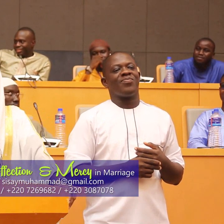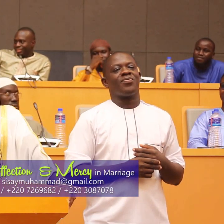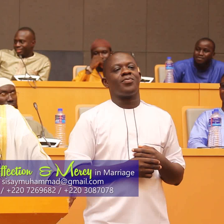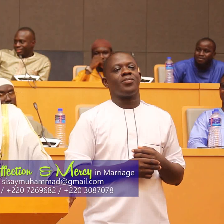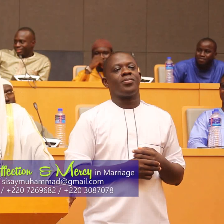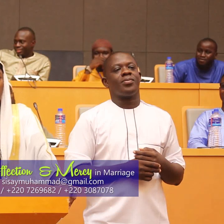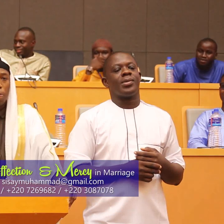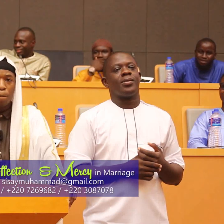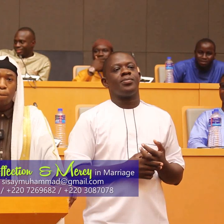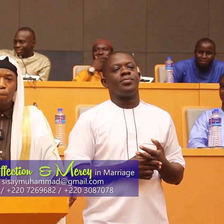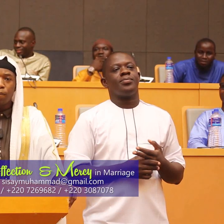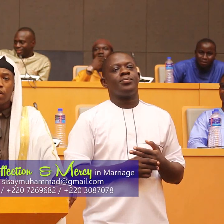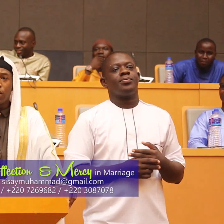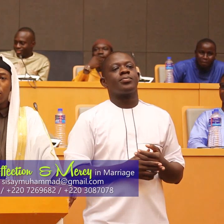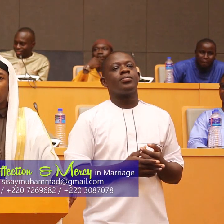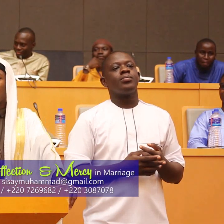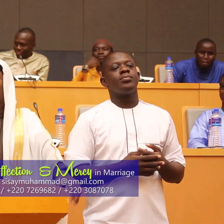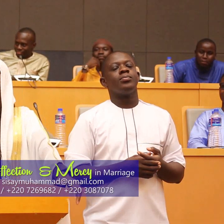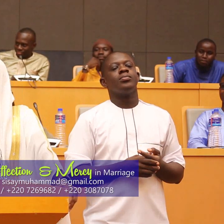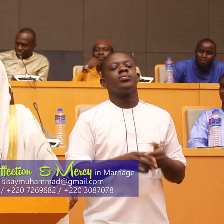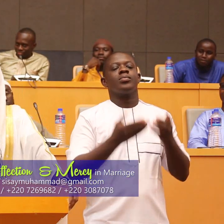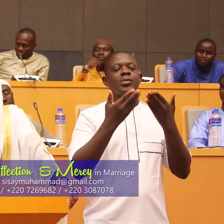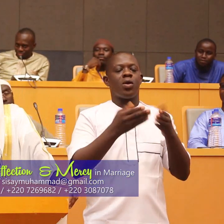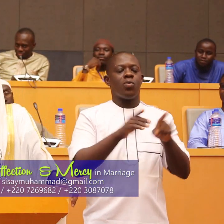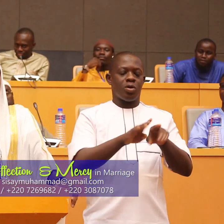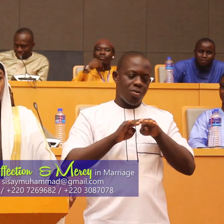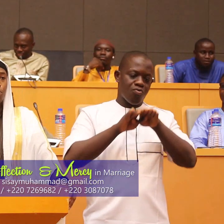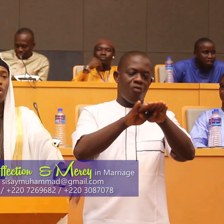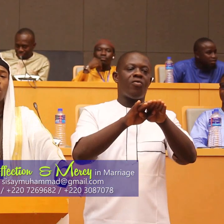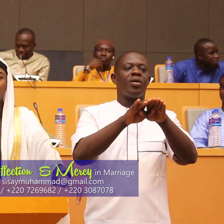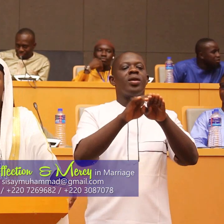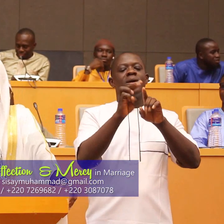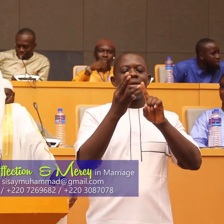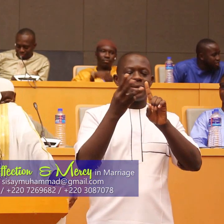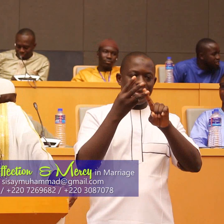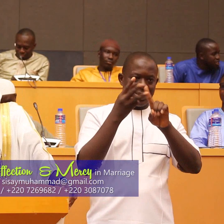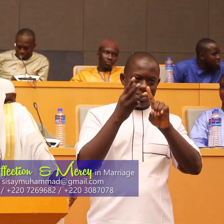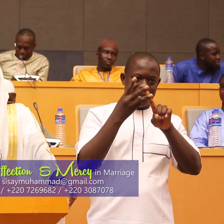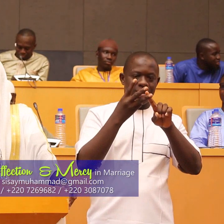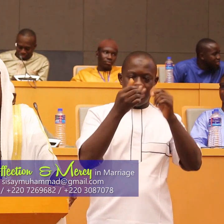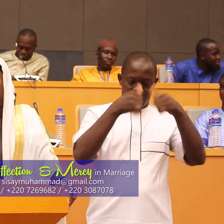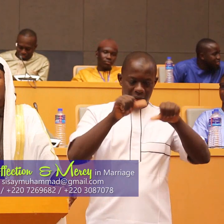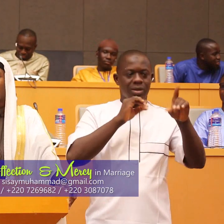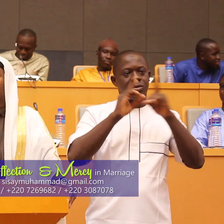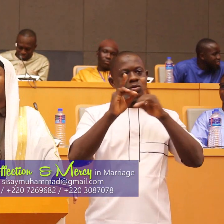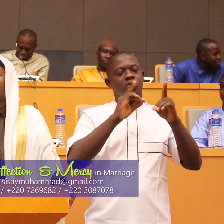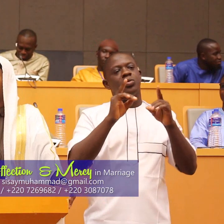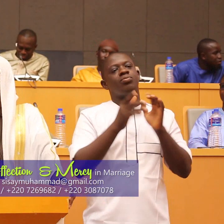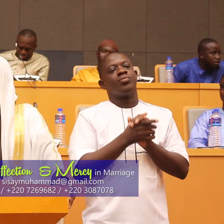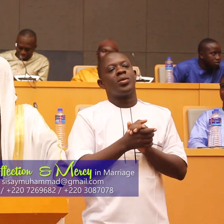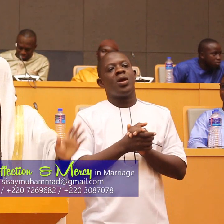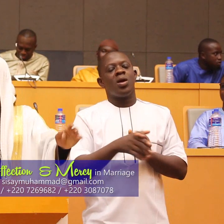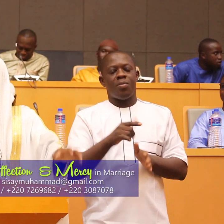ahibbaji fi allah now let's move on to the third point of the discussion to